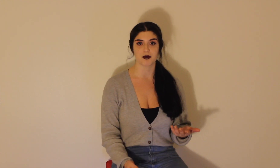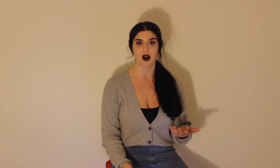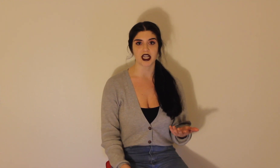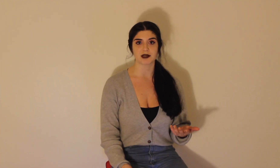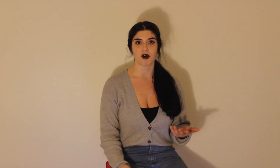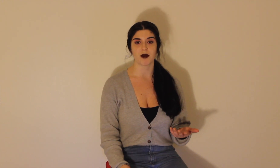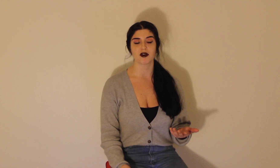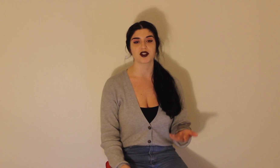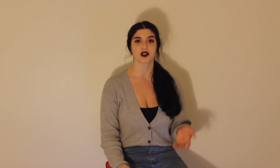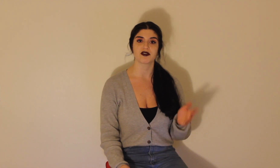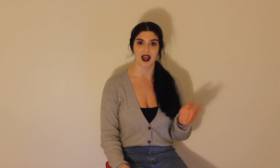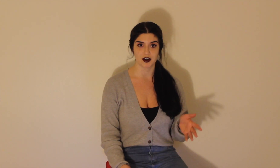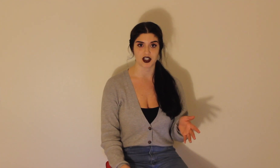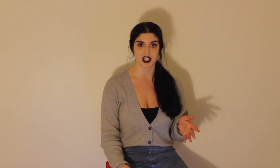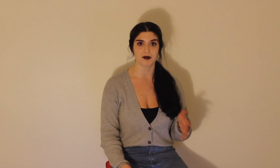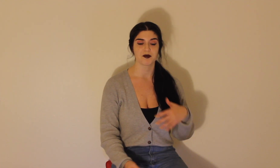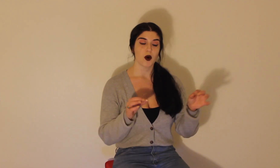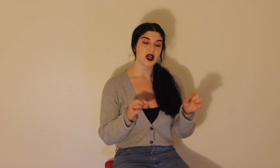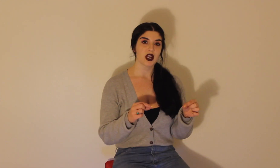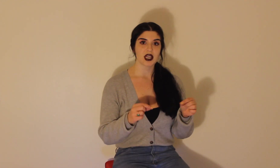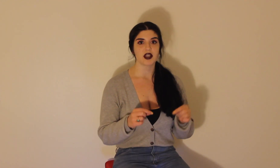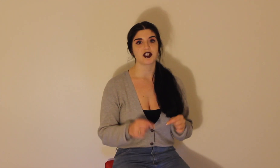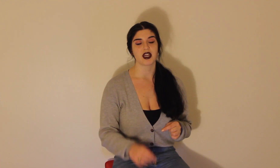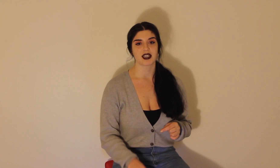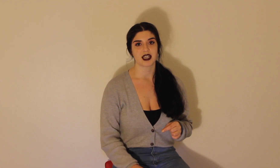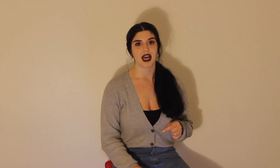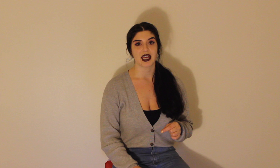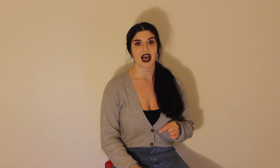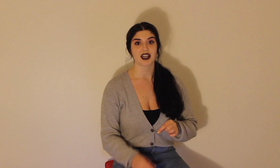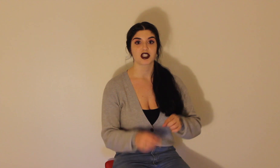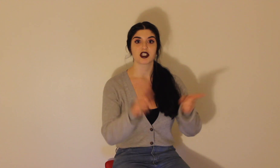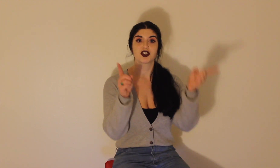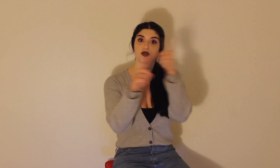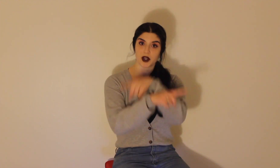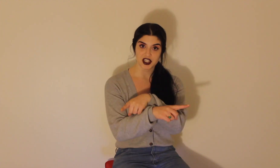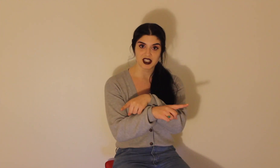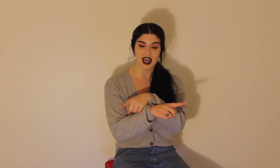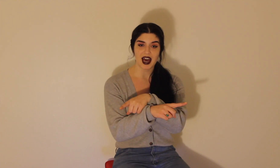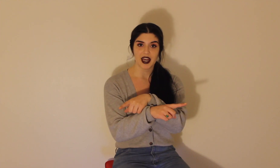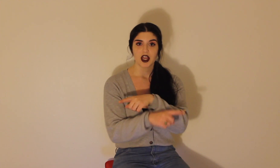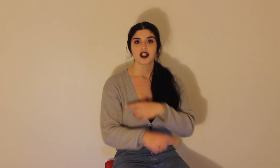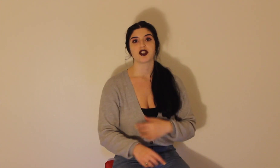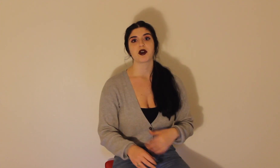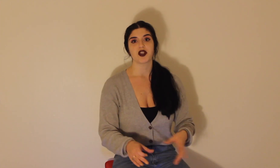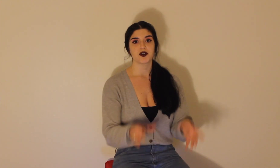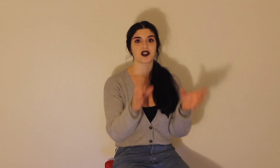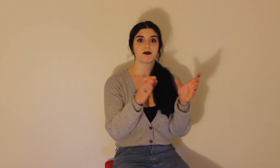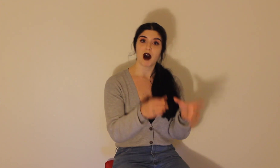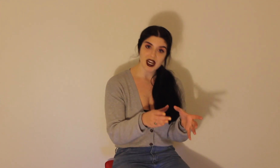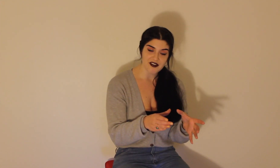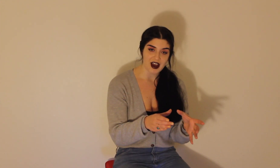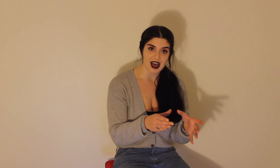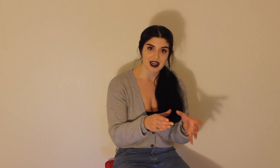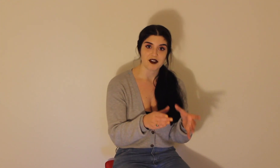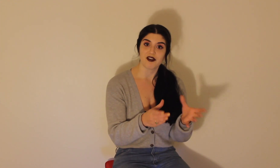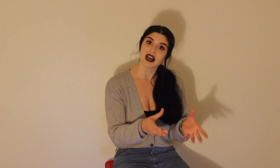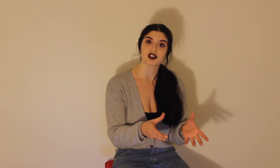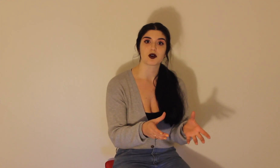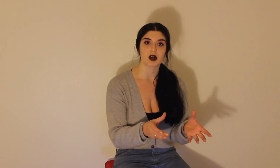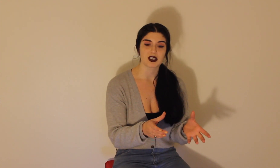your body's primary source of energy, going on a ketogenic diet actually switches that, so it uses body fat and fat stores